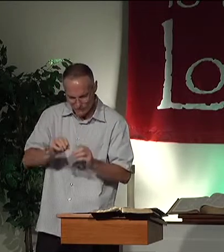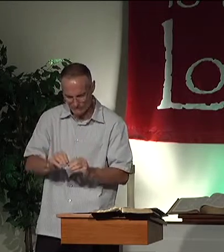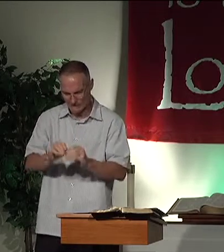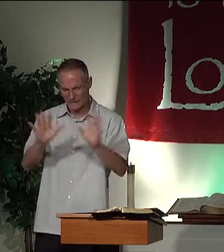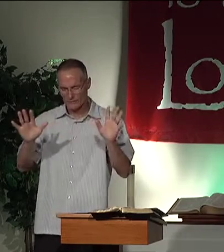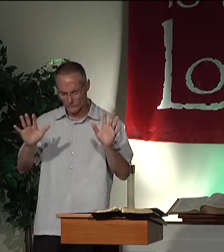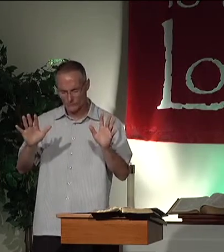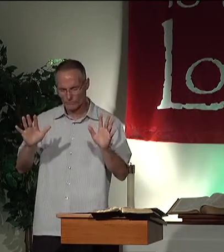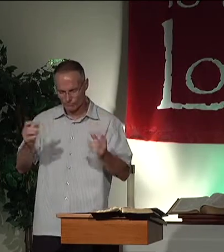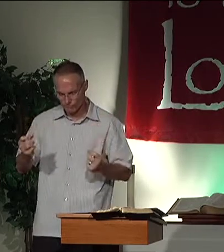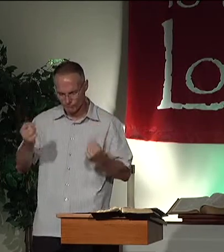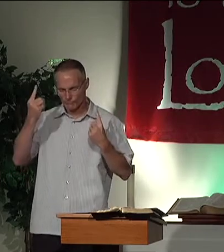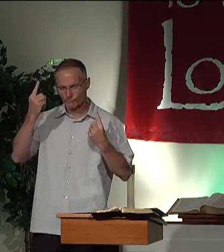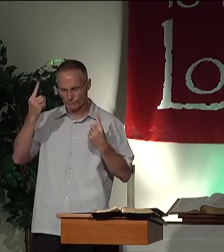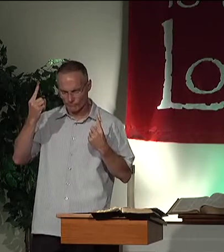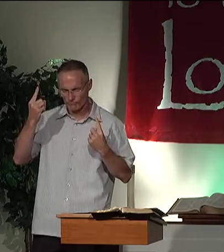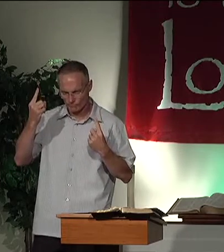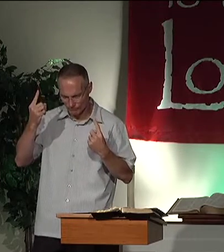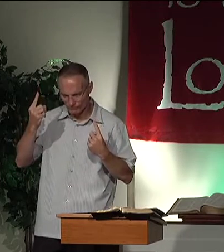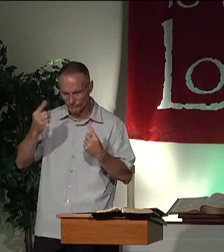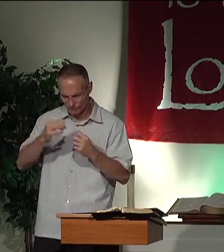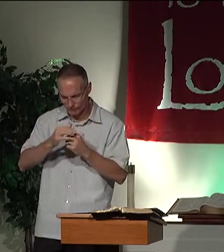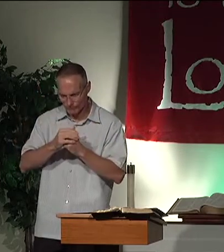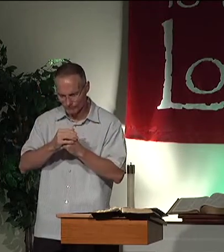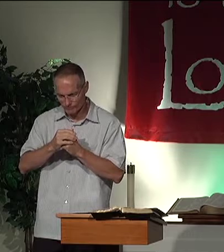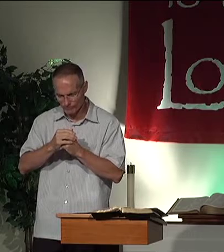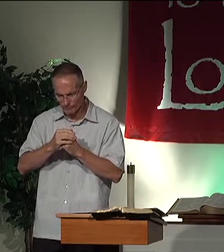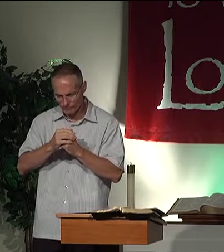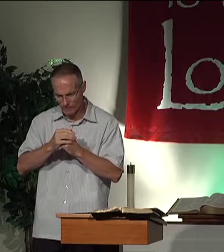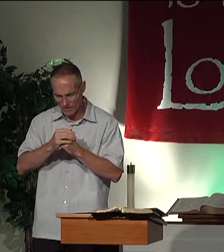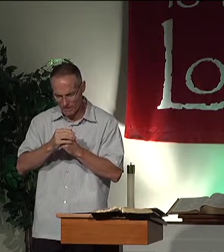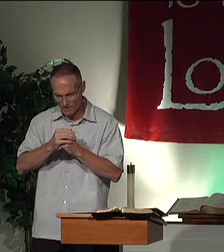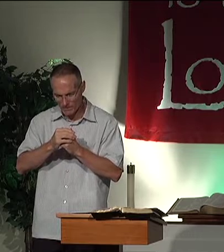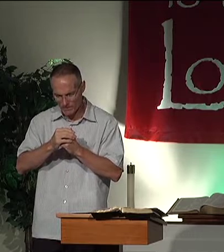Make these words clear to us so that we do understand.